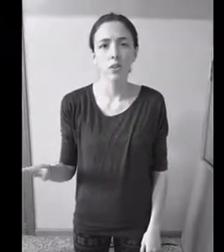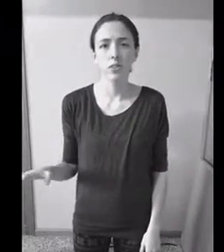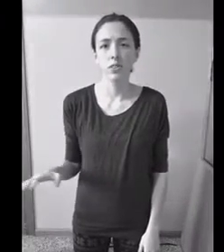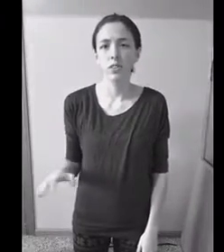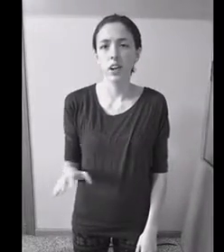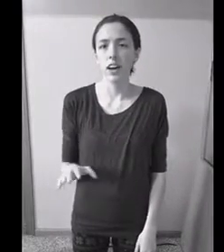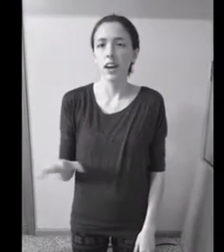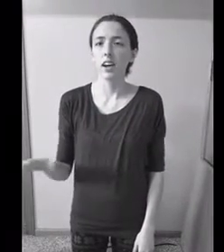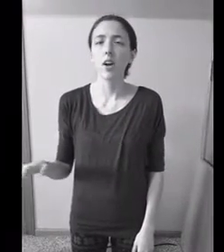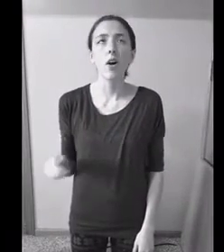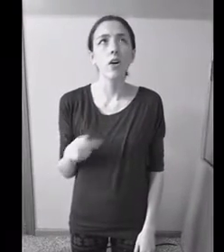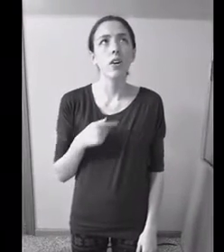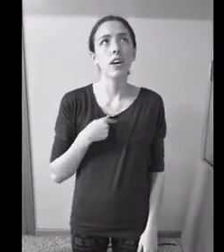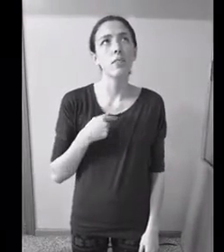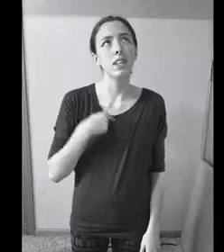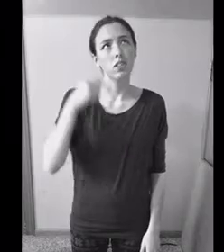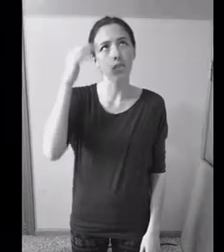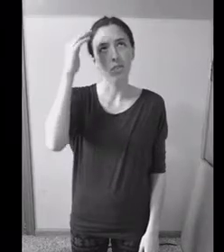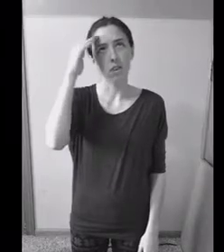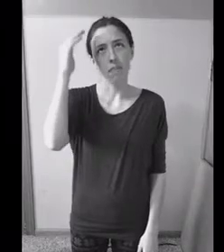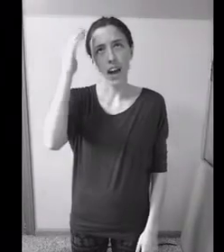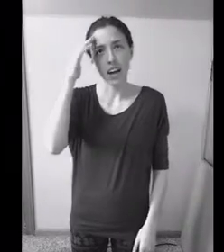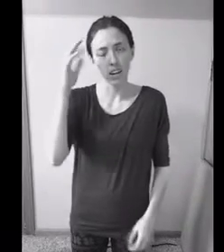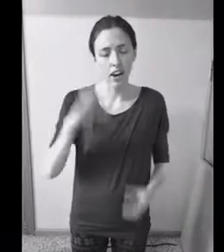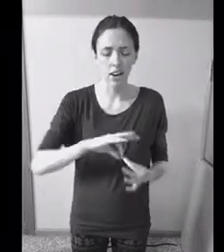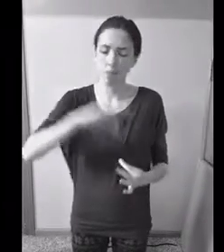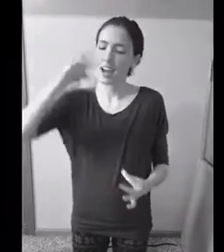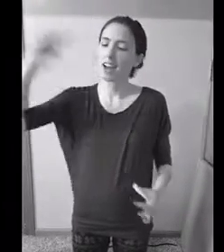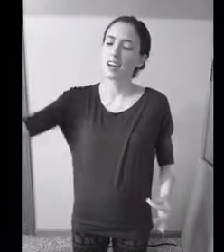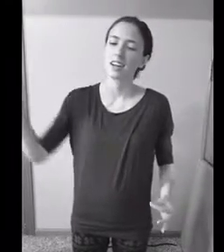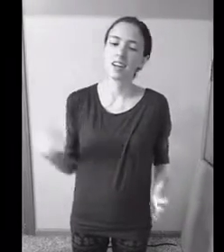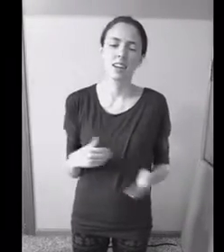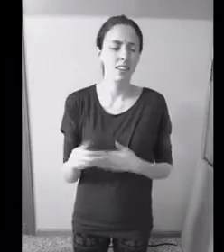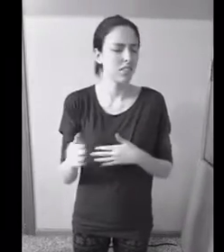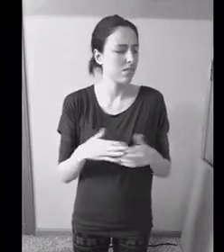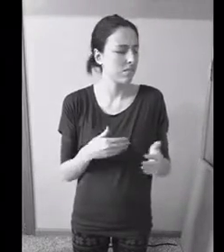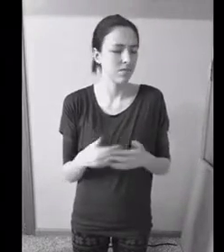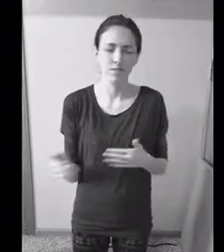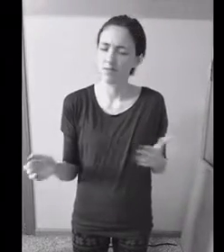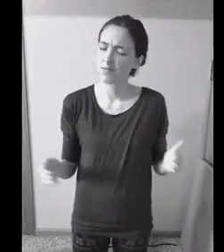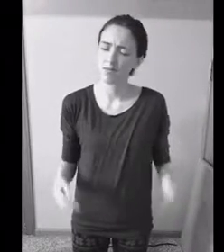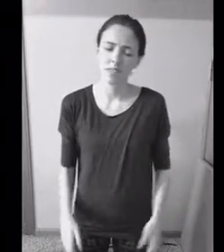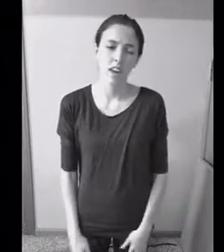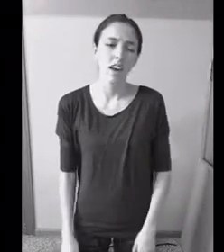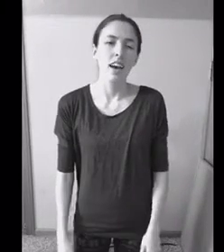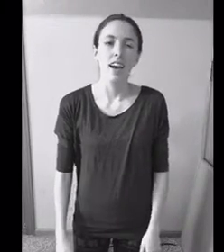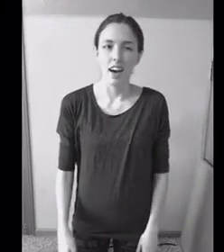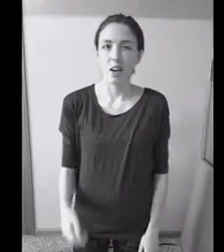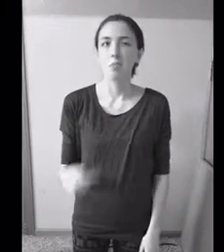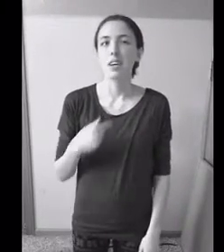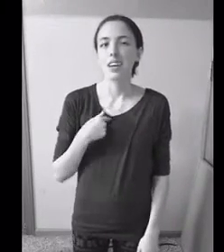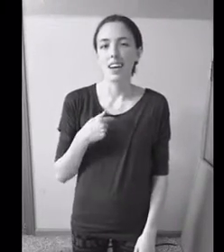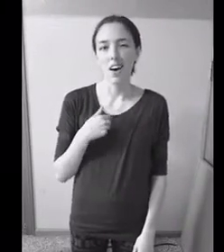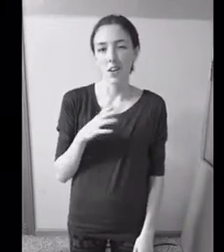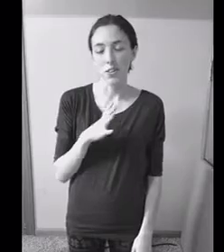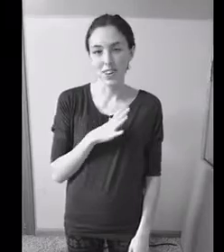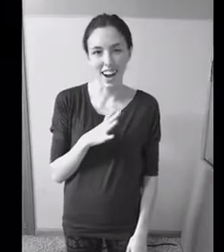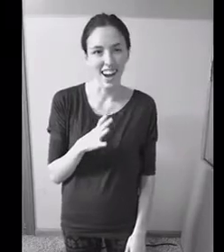But I know in my soul no matter how bad it gets I'll be alright